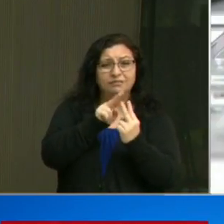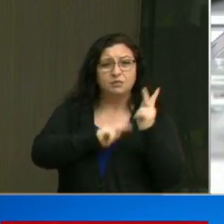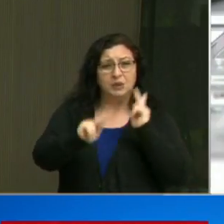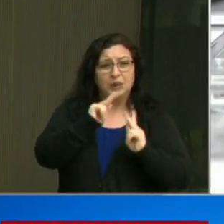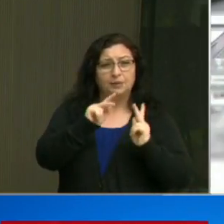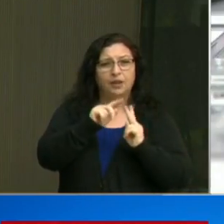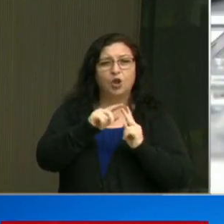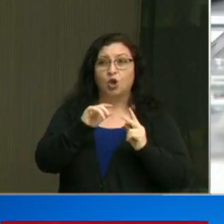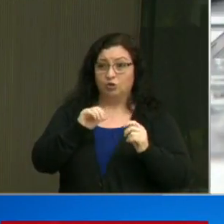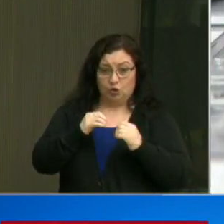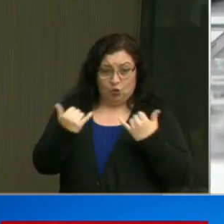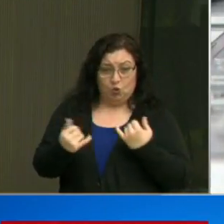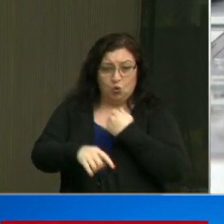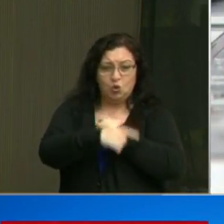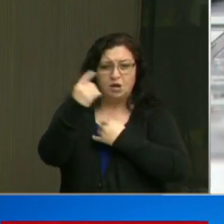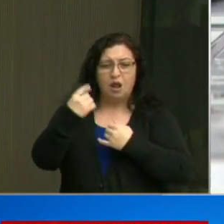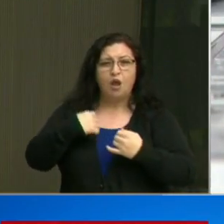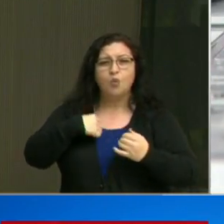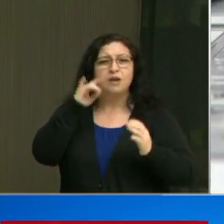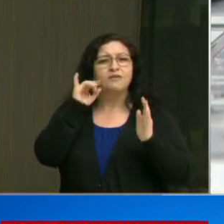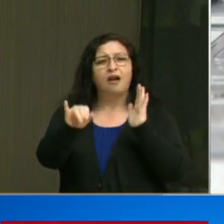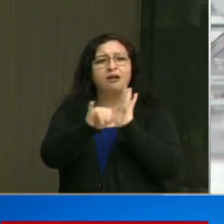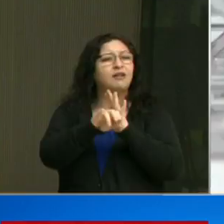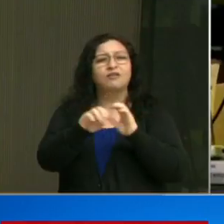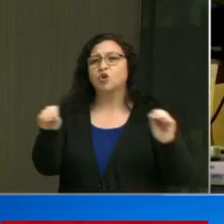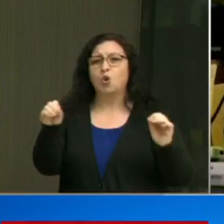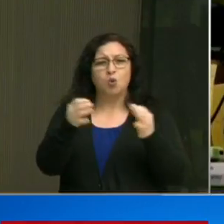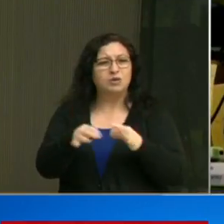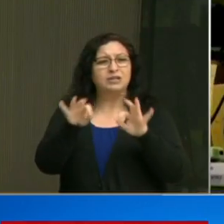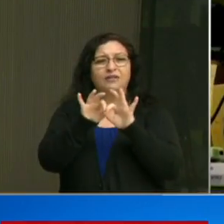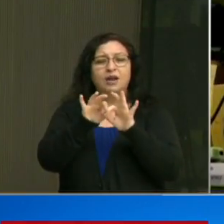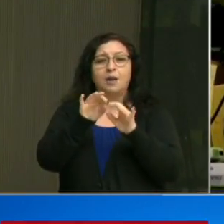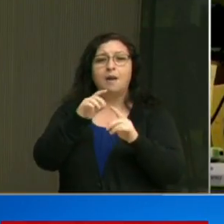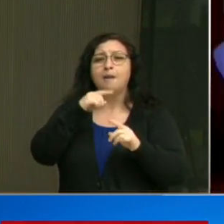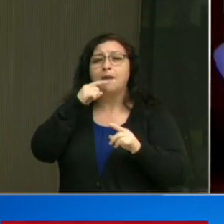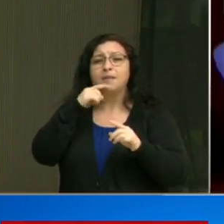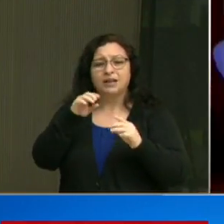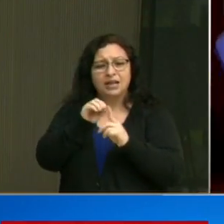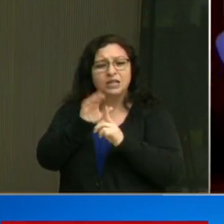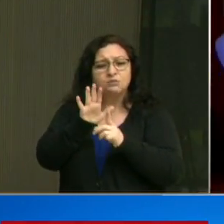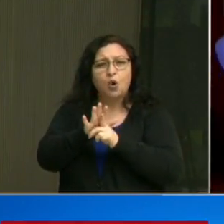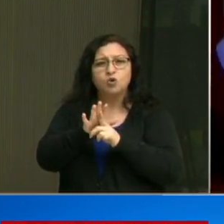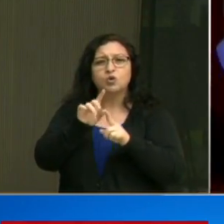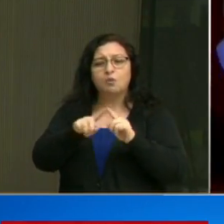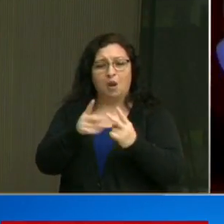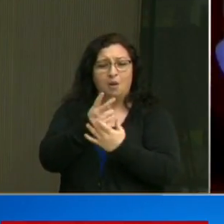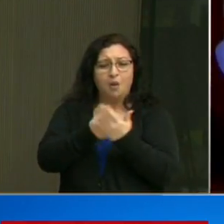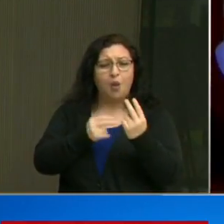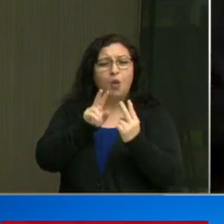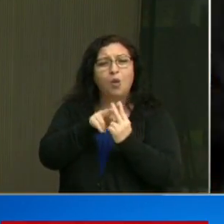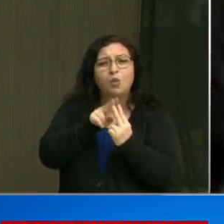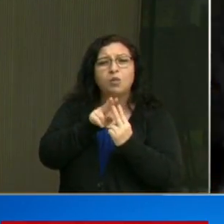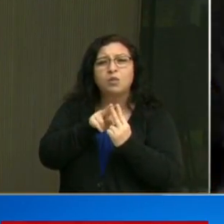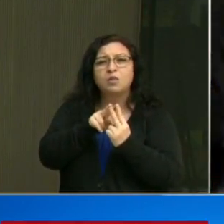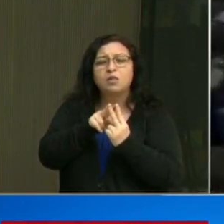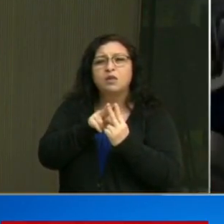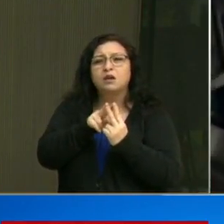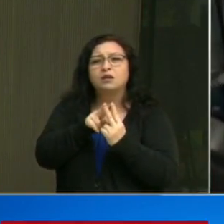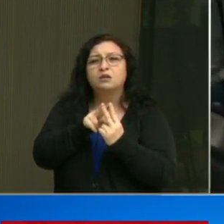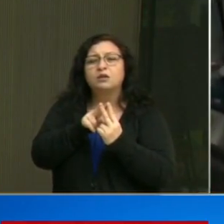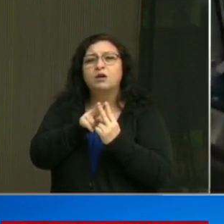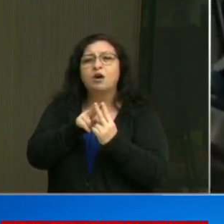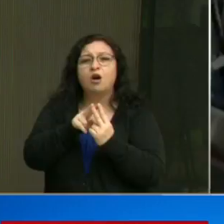To date, we have identified no significant public exposures, but both of